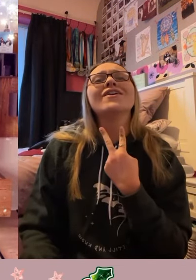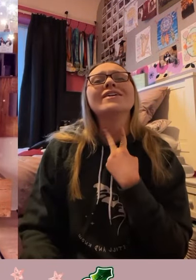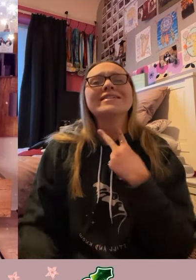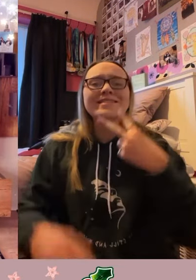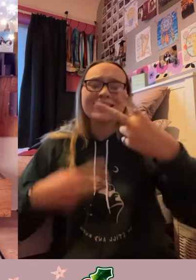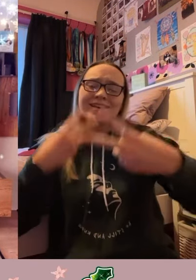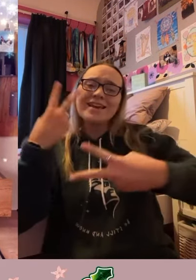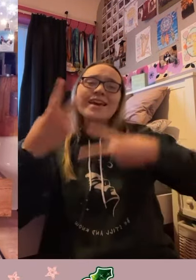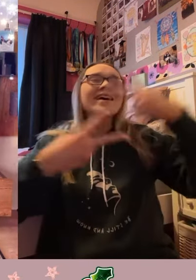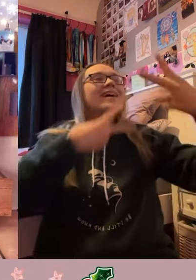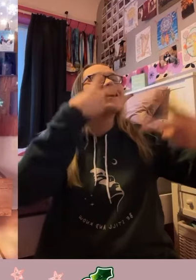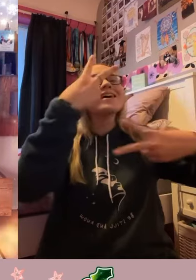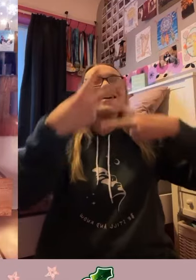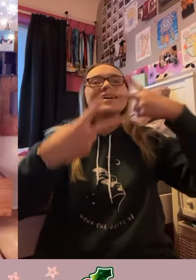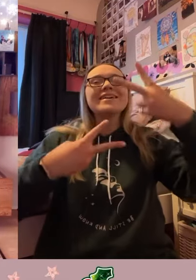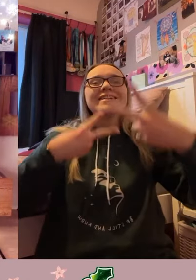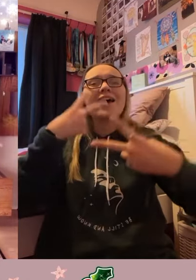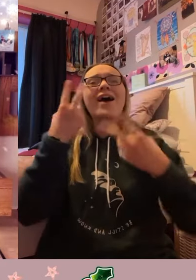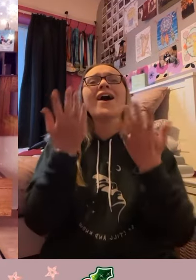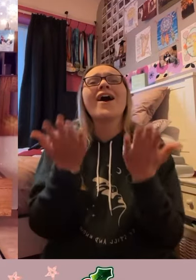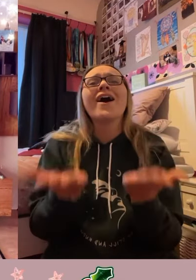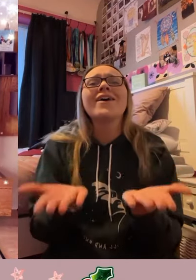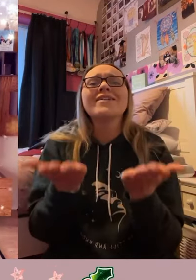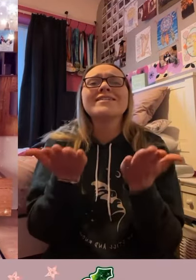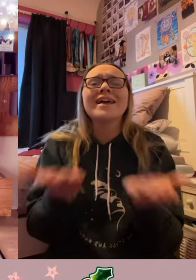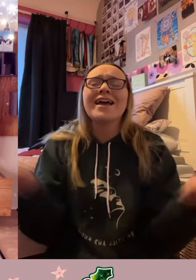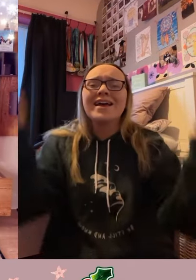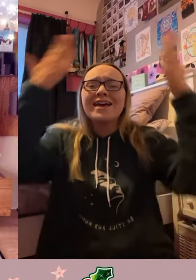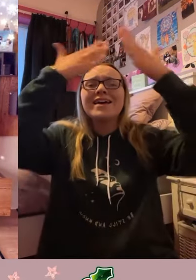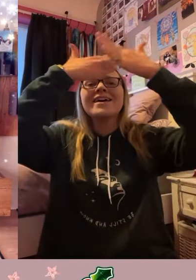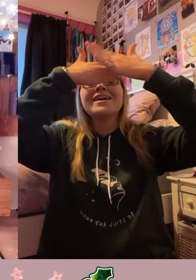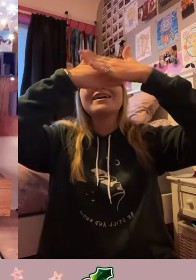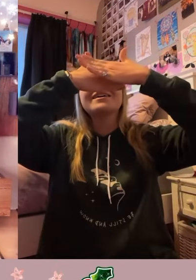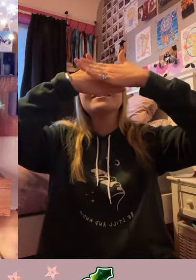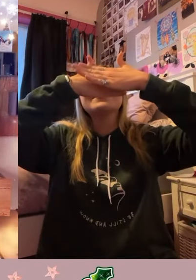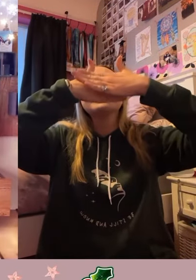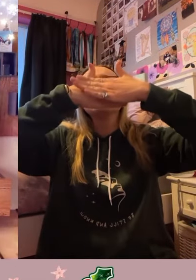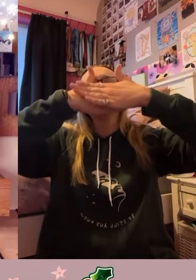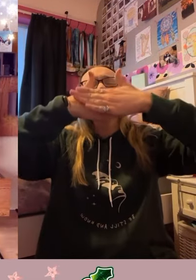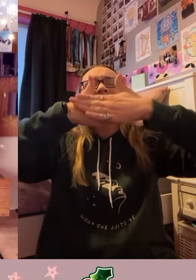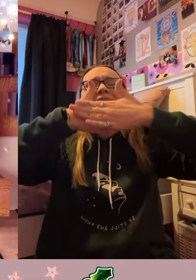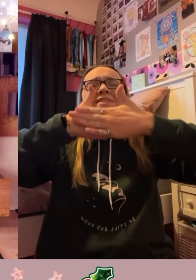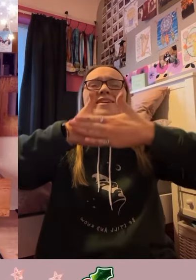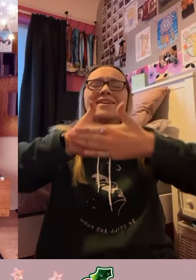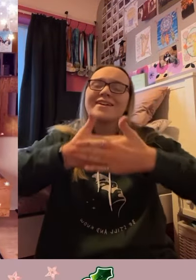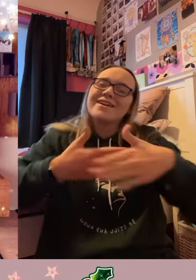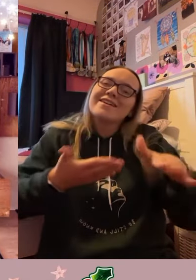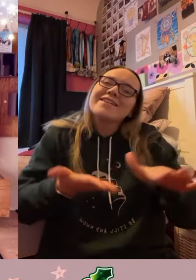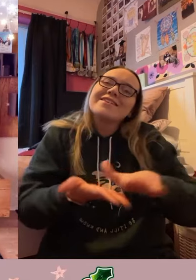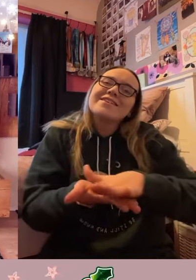Oh, holy night, divine,